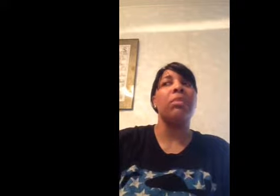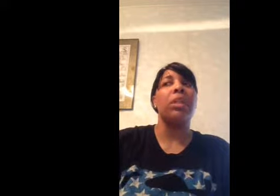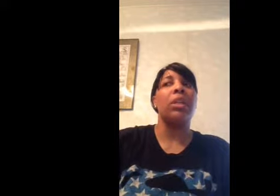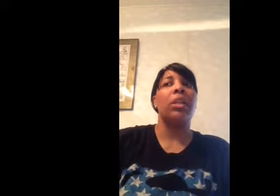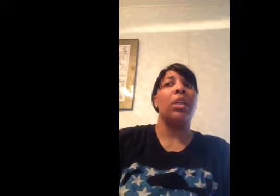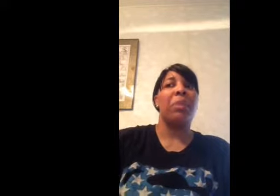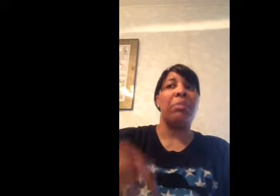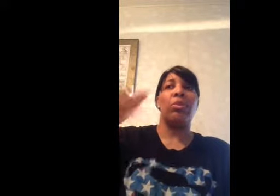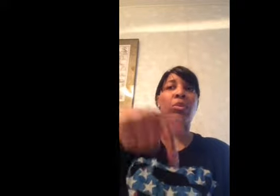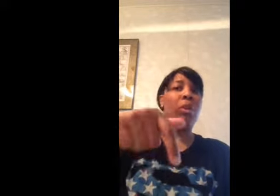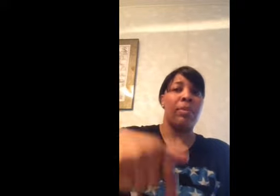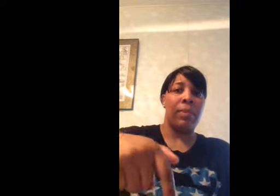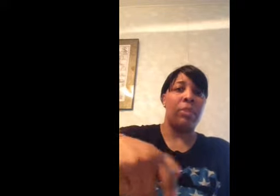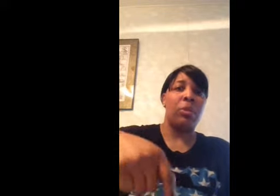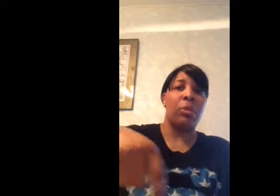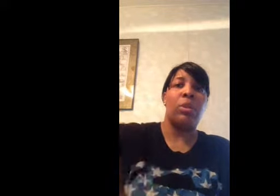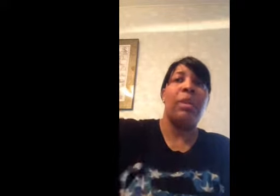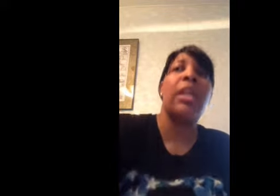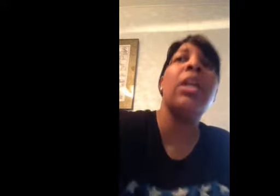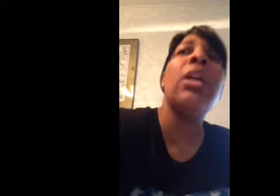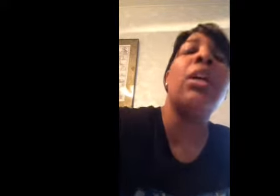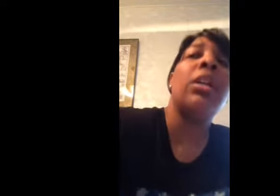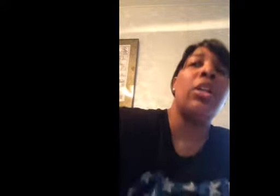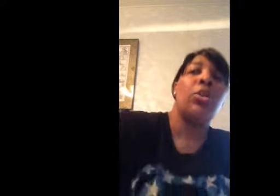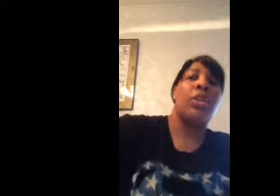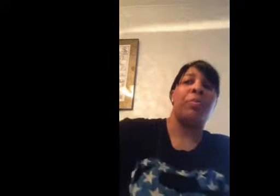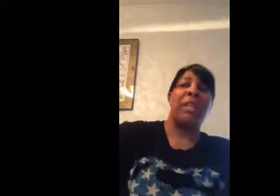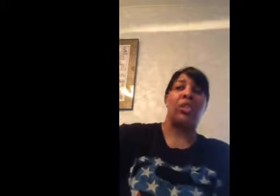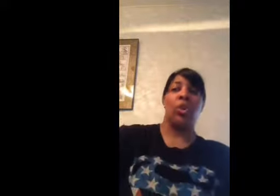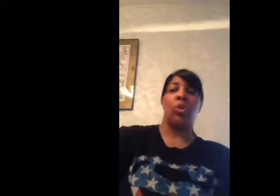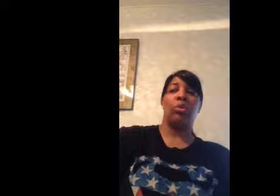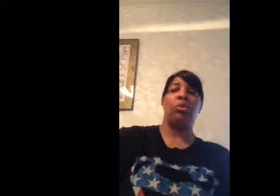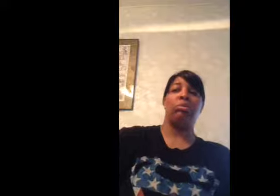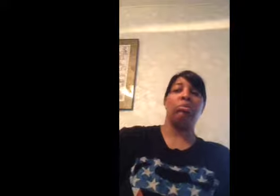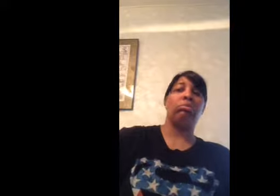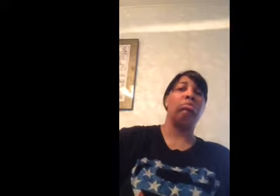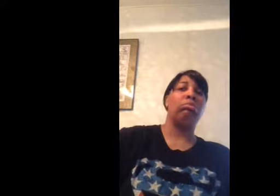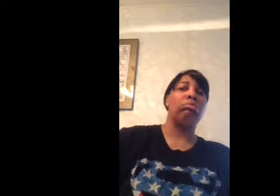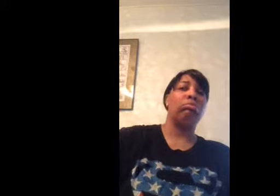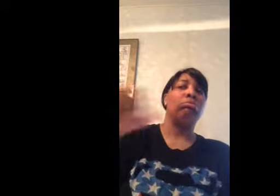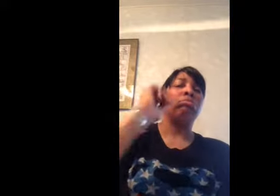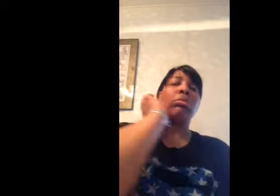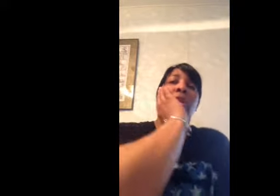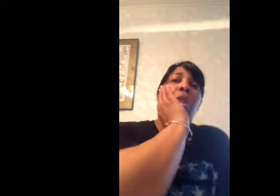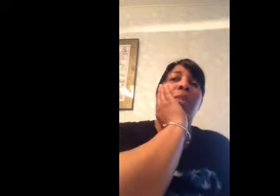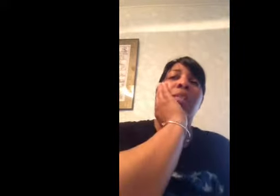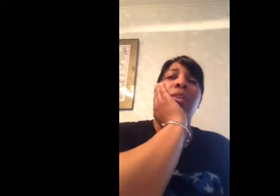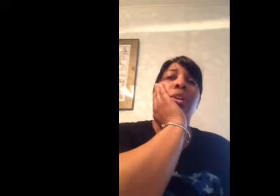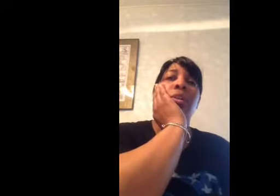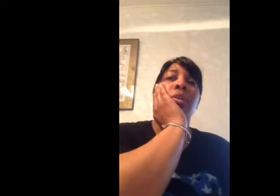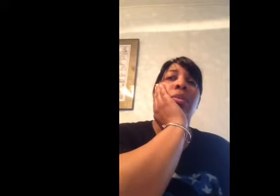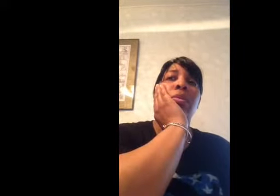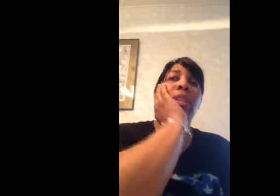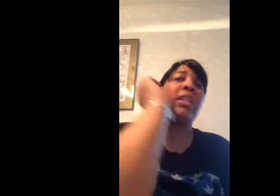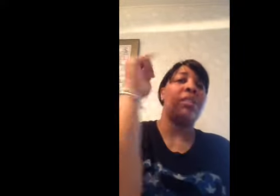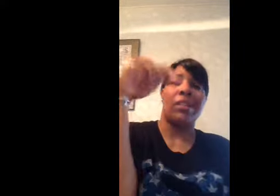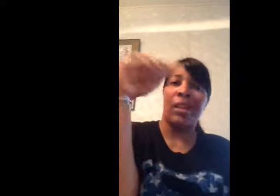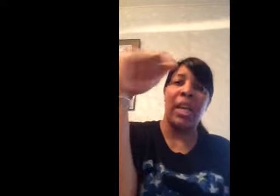Some people who are on Facebook with me, you know, they're being told, you know, they've gone through things like I